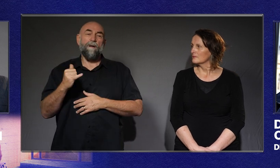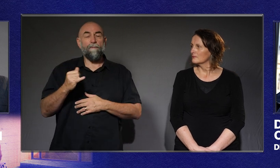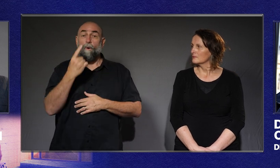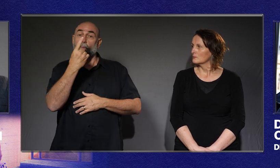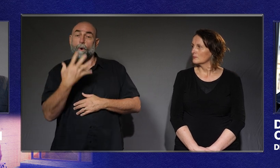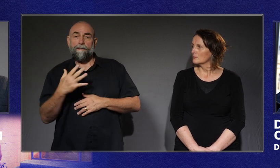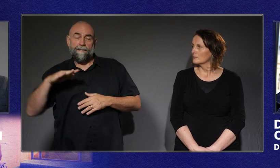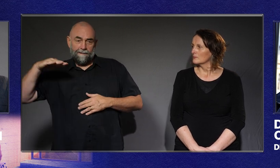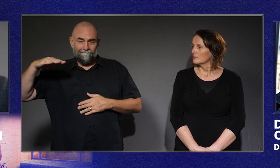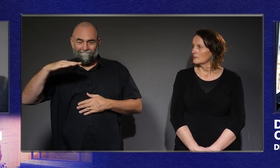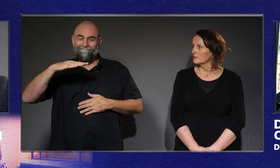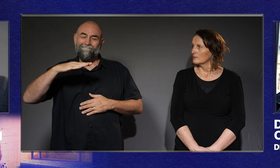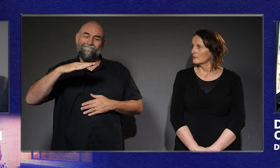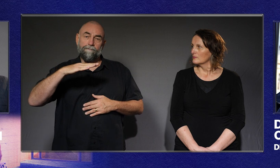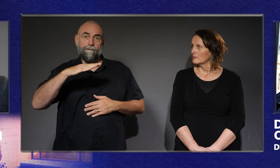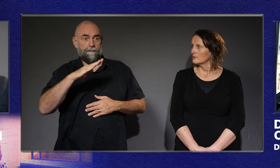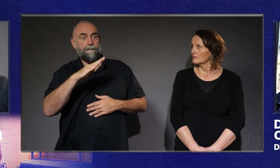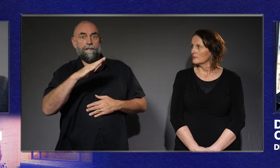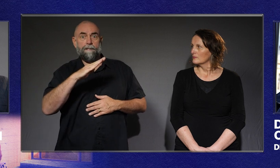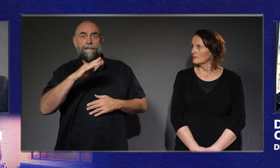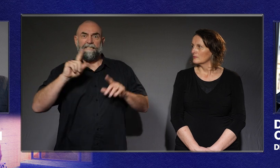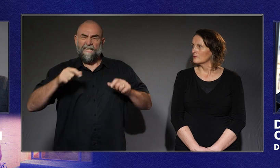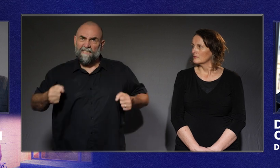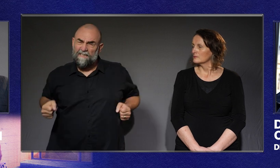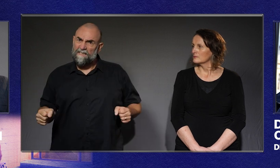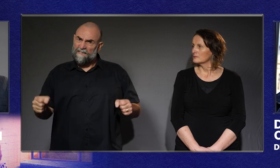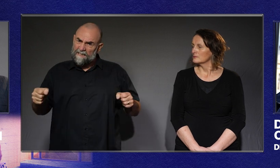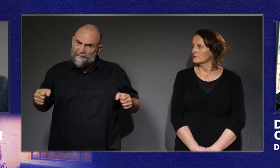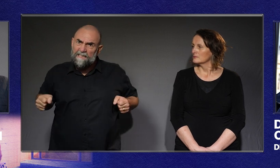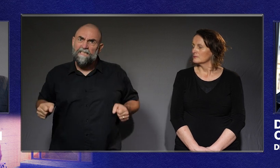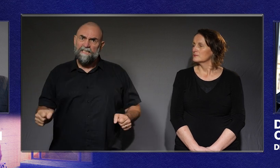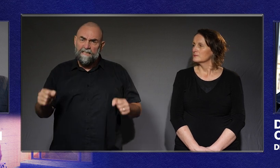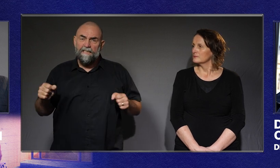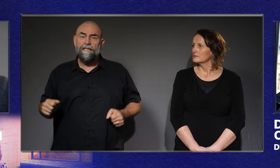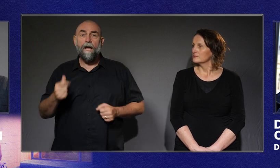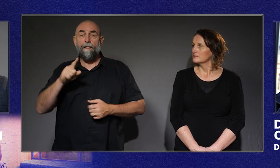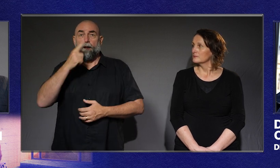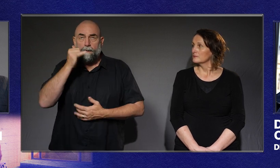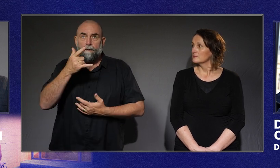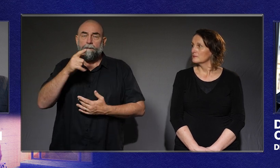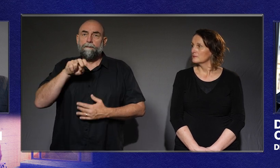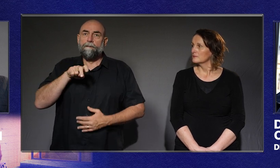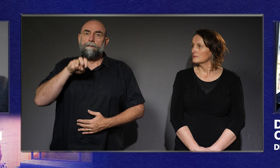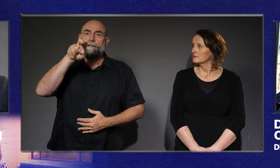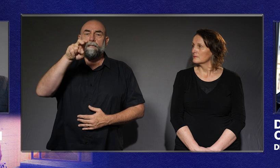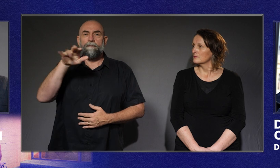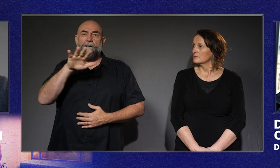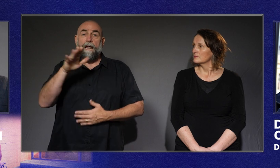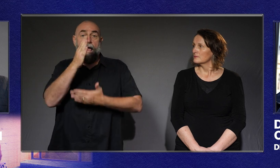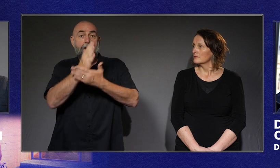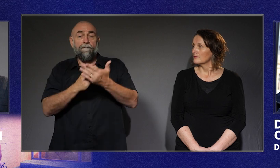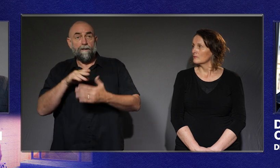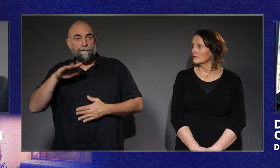and it starts. You've really got to start. You really start struggling. You'll come to a set of stairs about halfway up